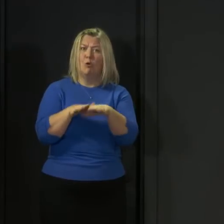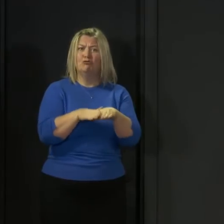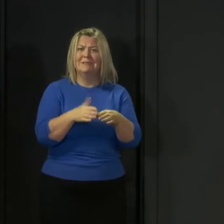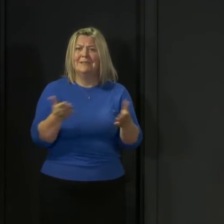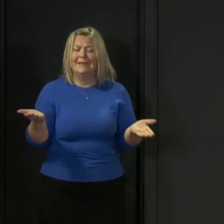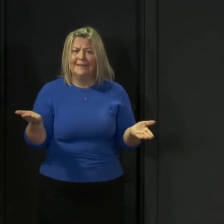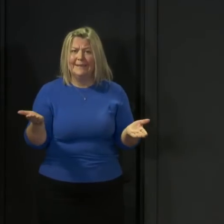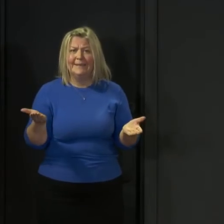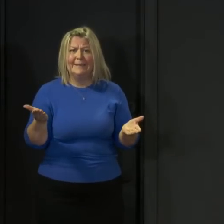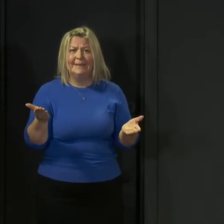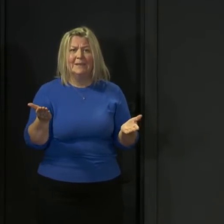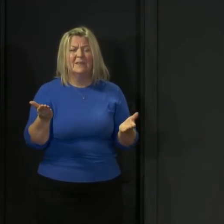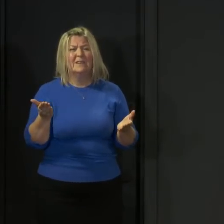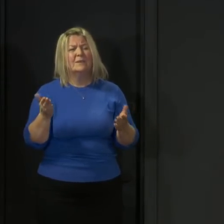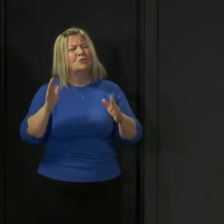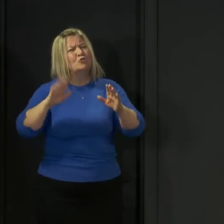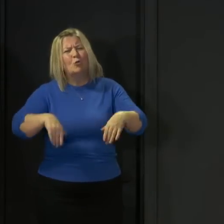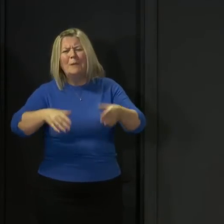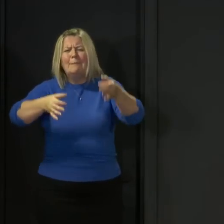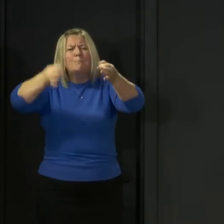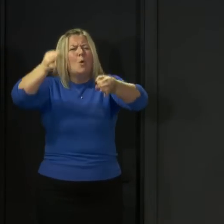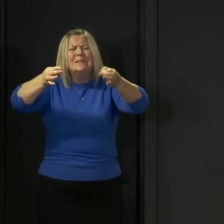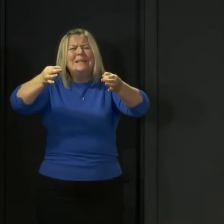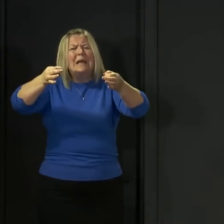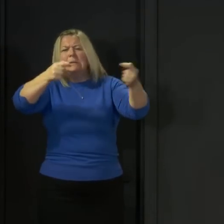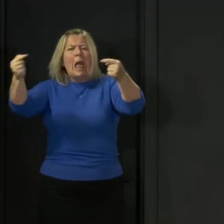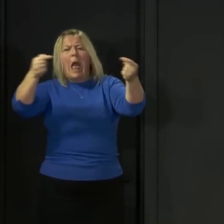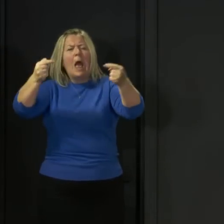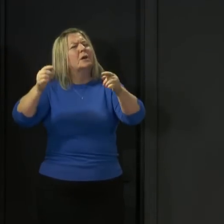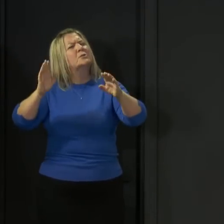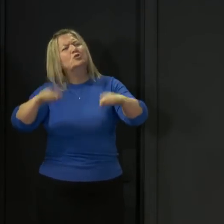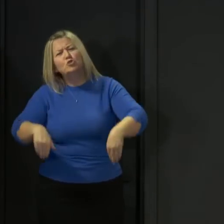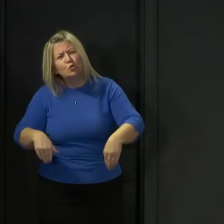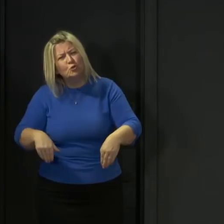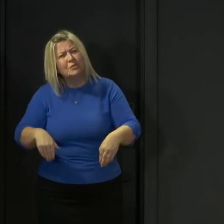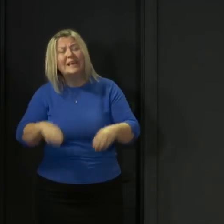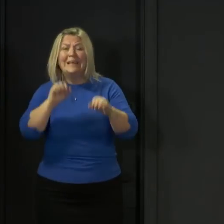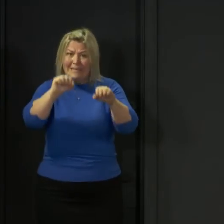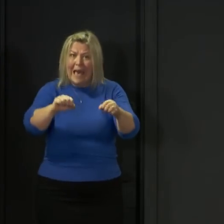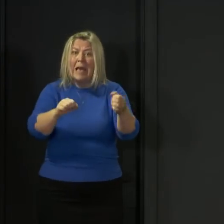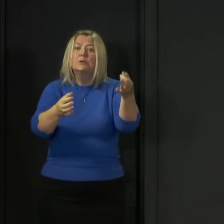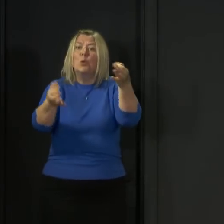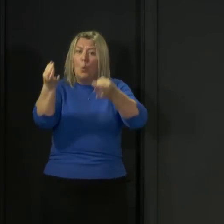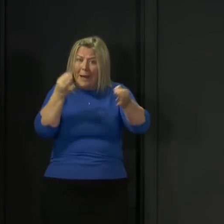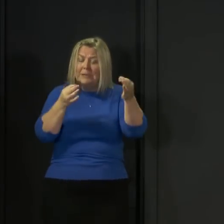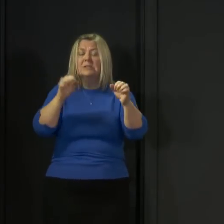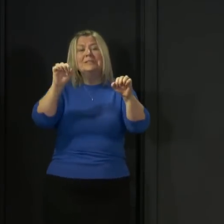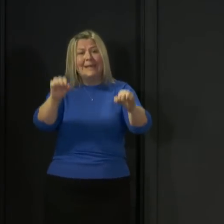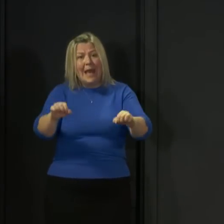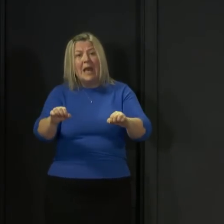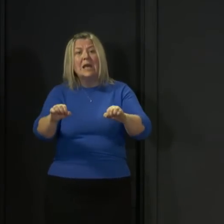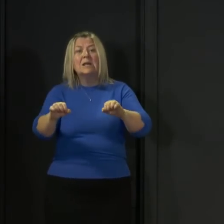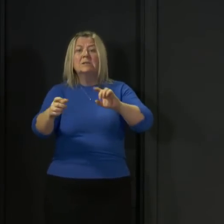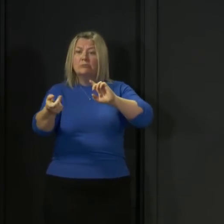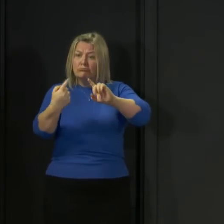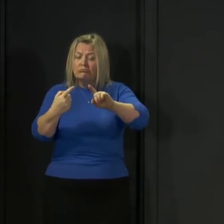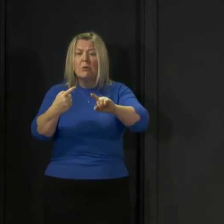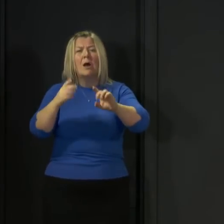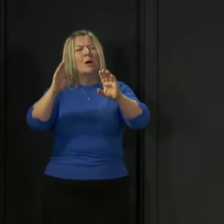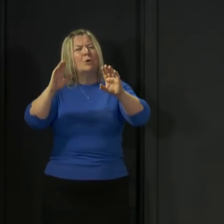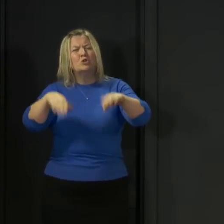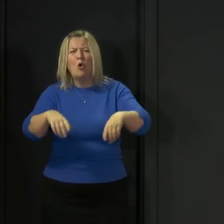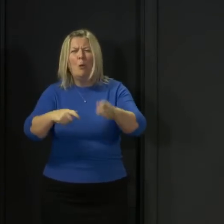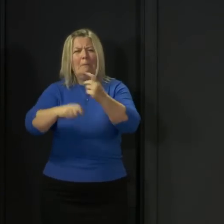try and keep party politics out of this right now scrutiny yes but trying to reduce things to political or